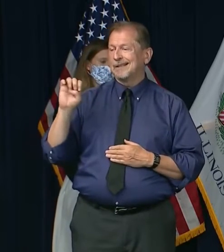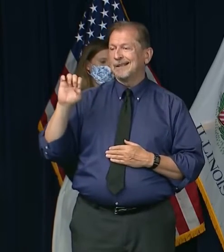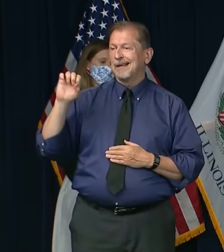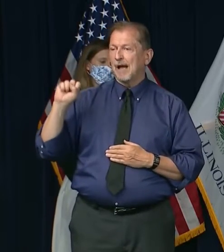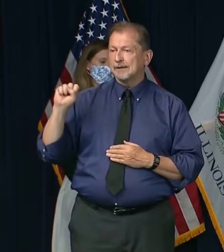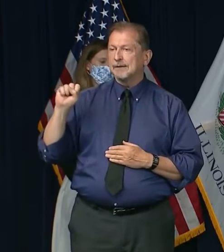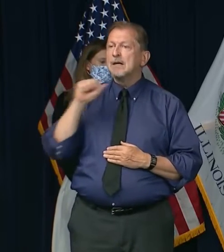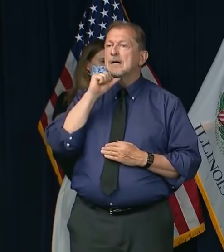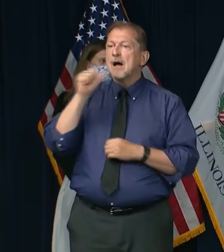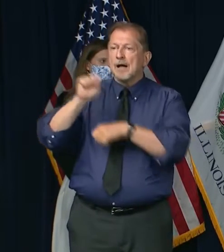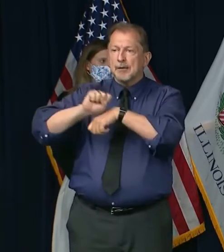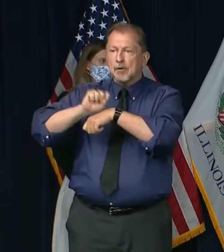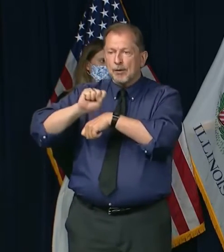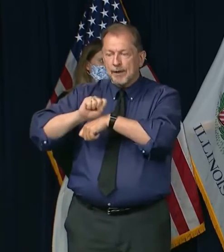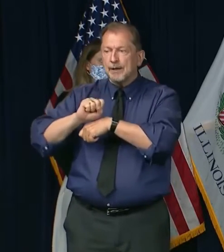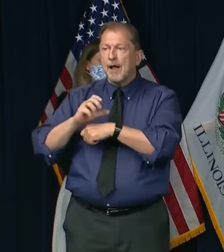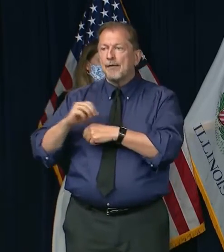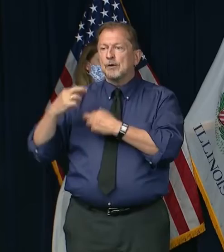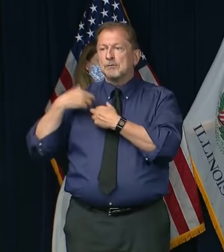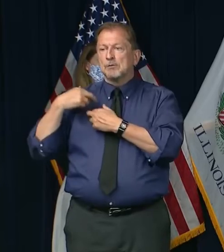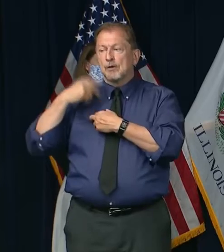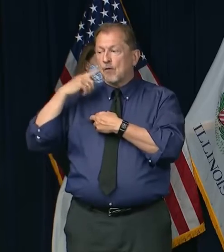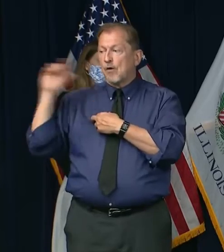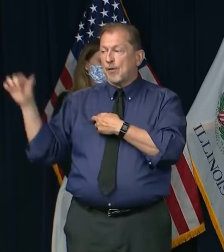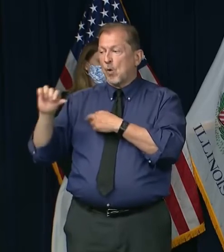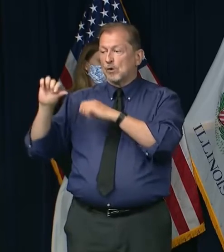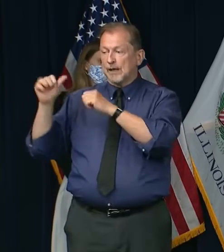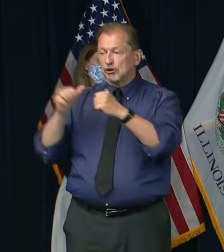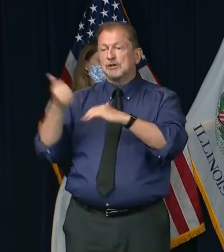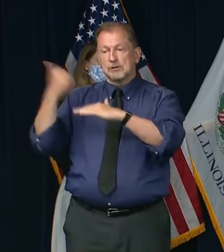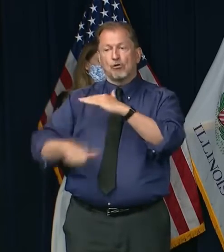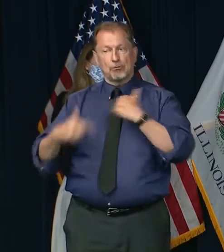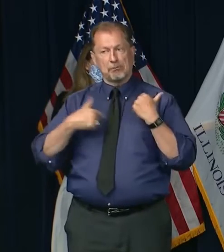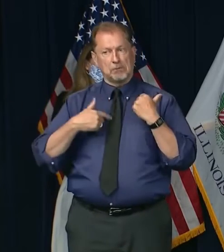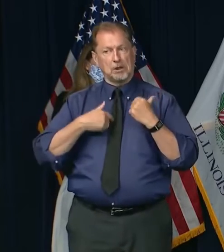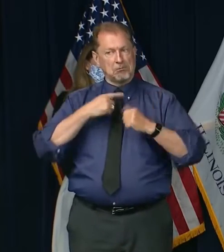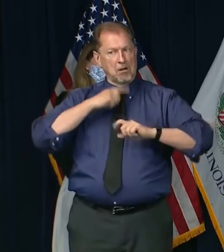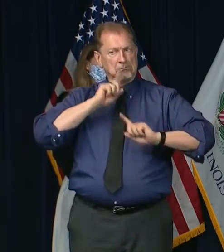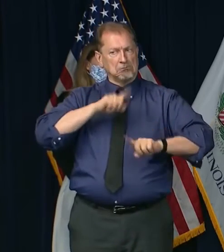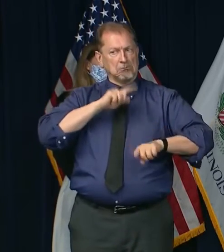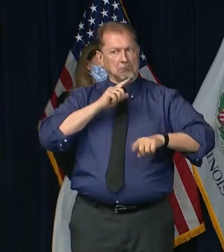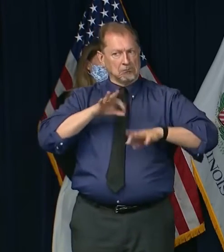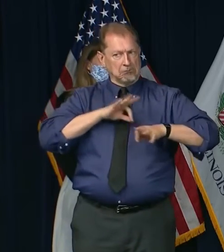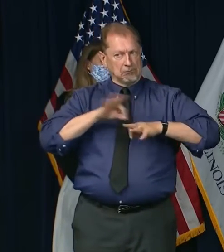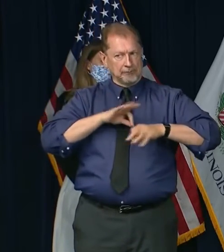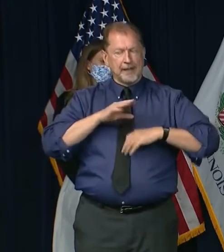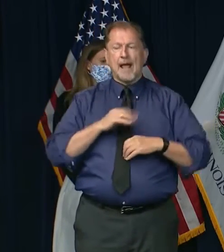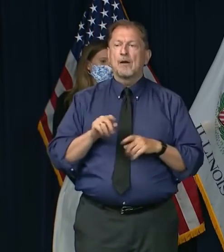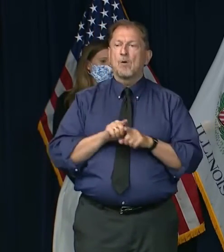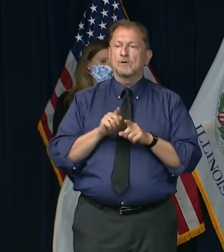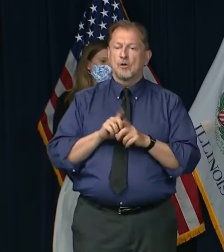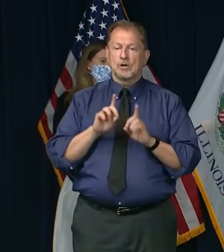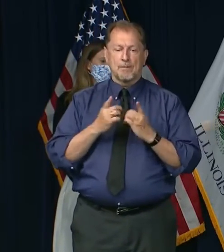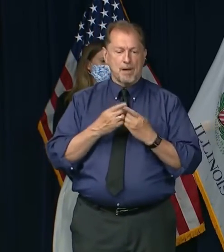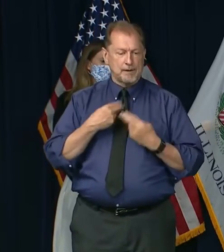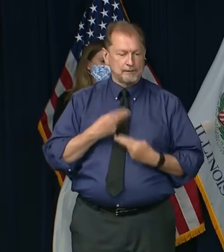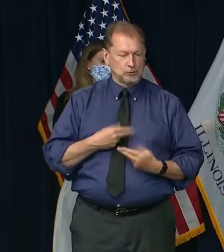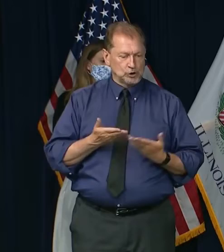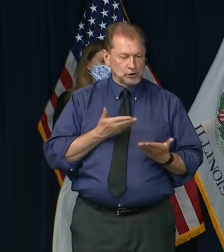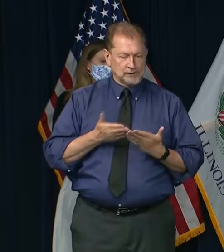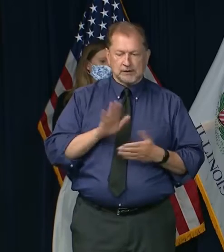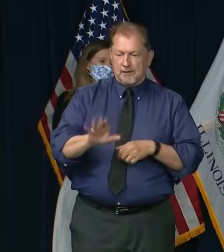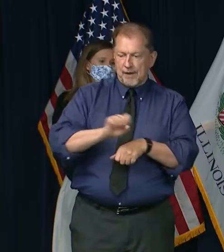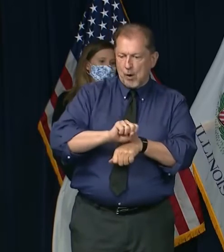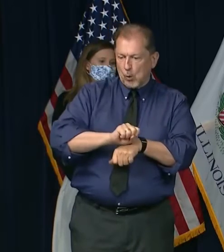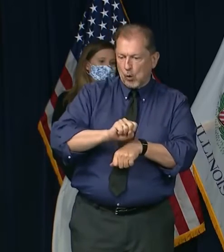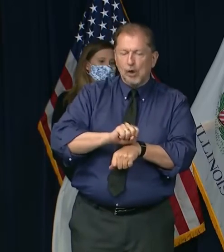ultimately the responsibility for our agencies falls to me. I've also talked here about the Department of Human Services and the work that they do and